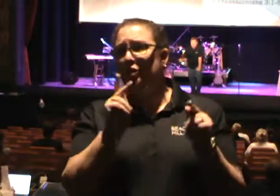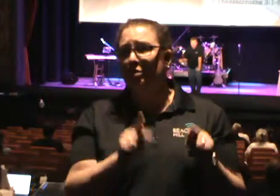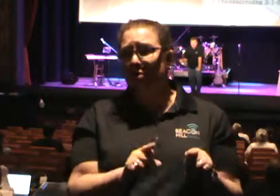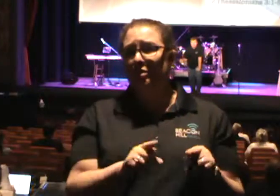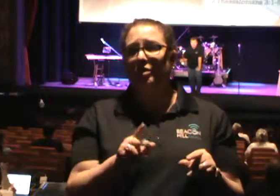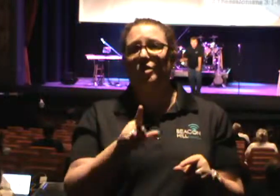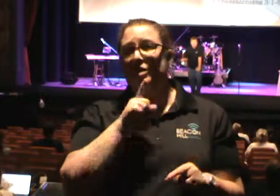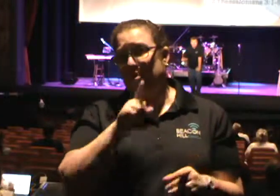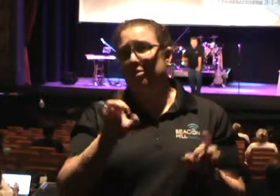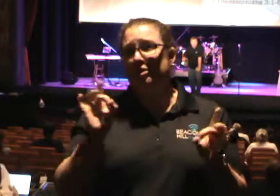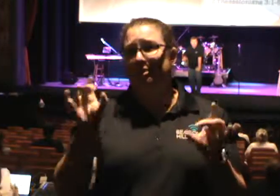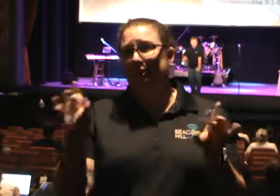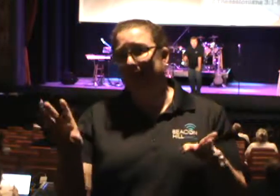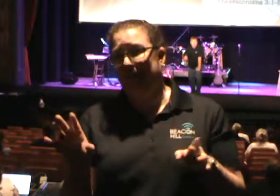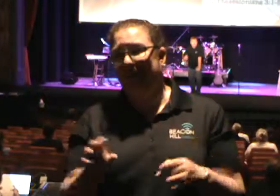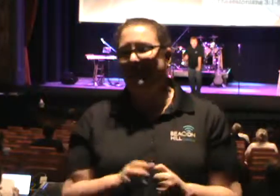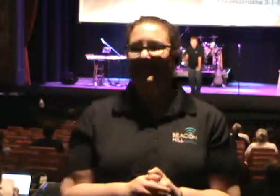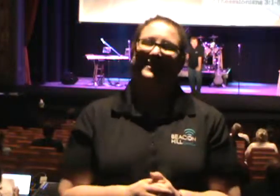really horrible.